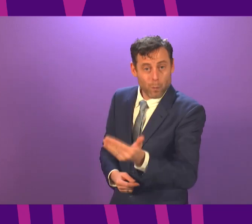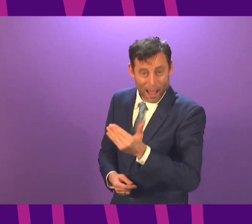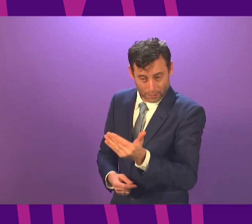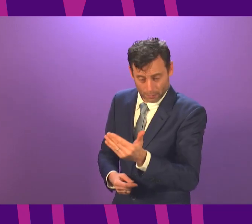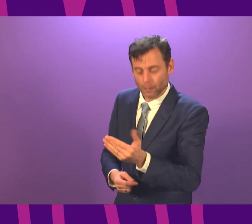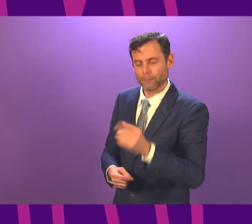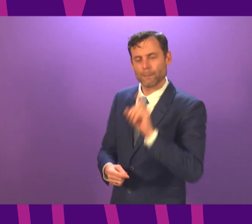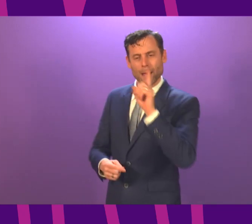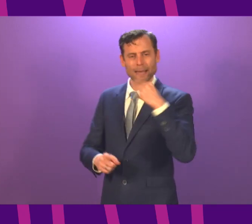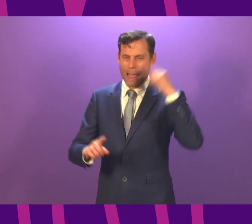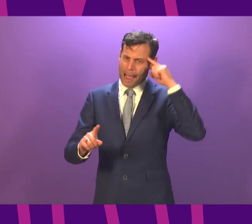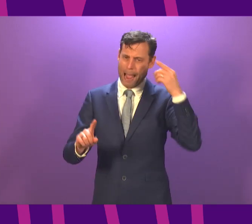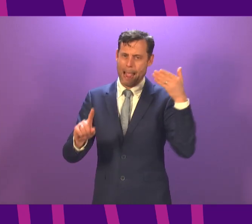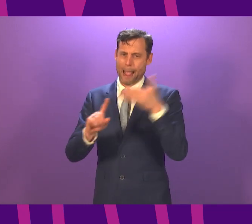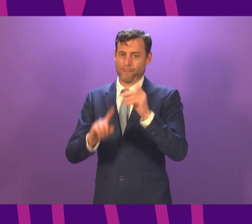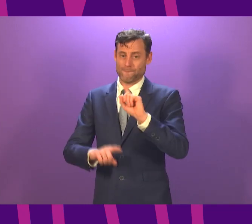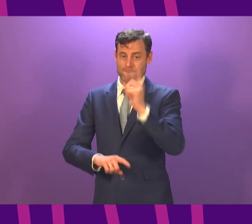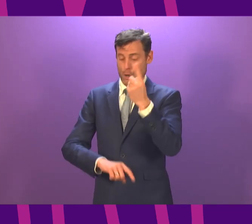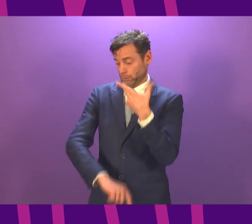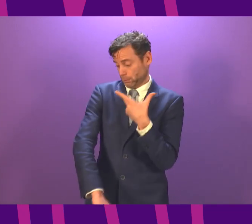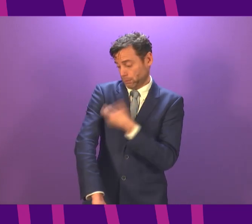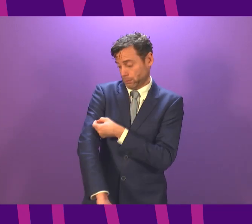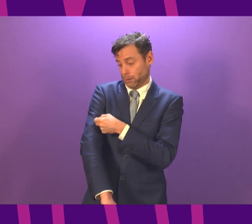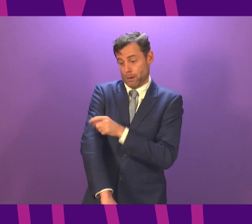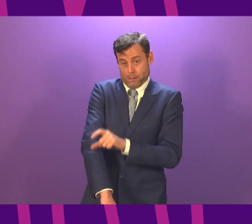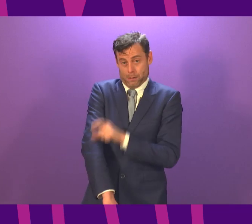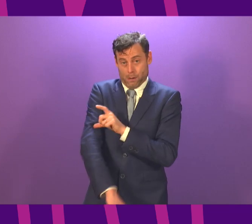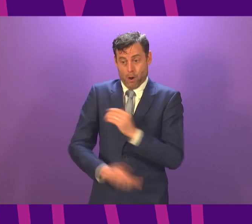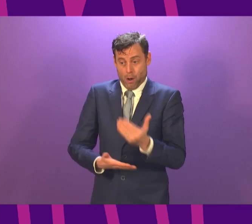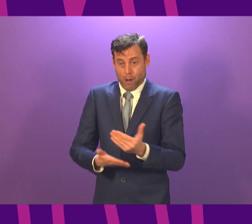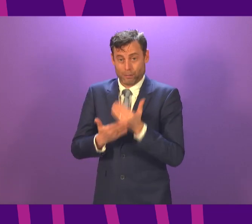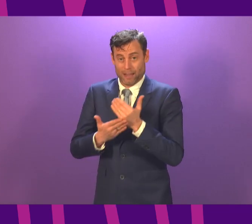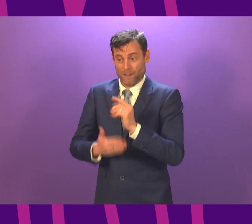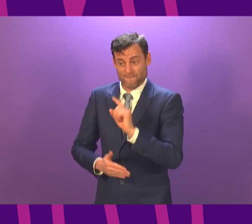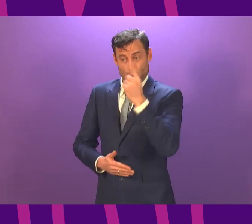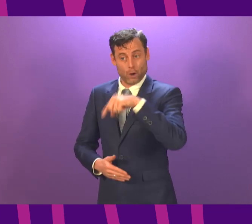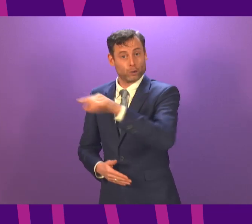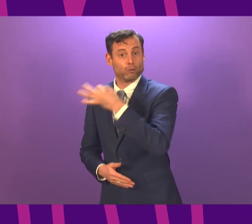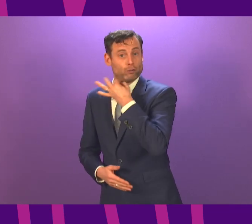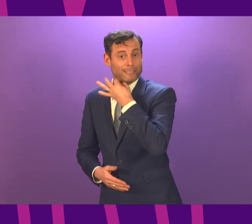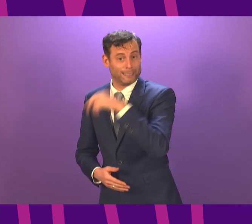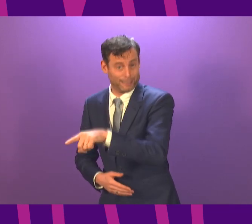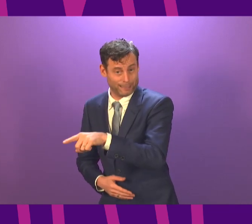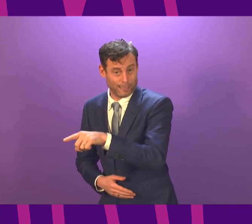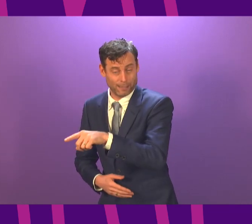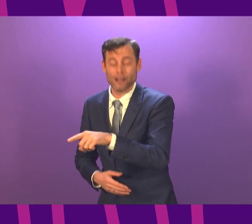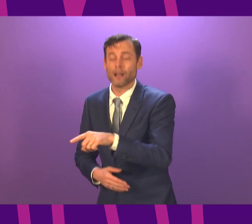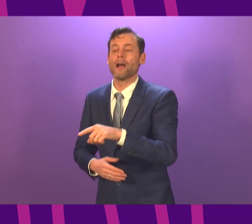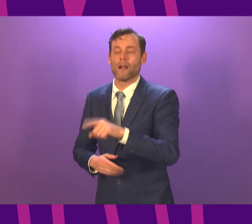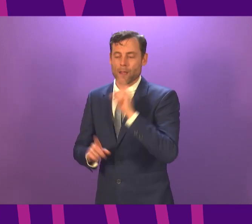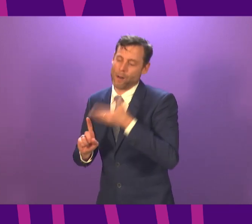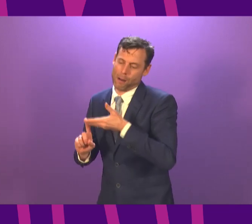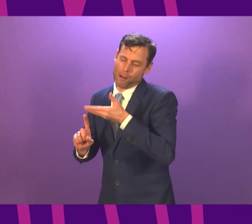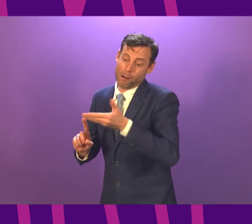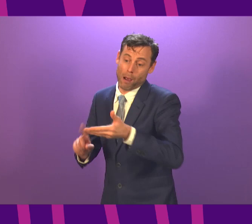with our overall duty to vaccinate the most vulnerable first in line with JCVI recommendations, we can achieve vaccination